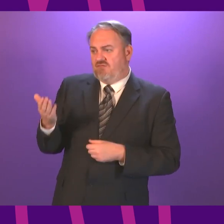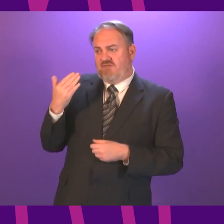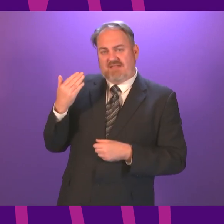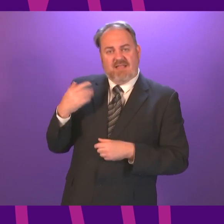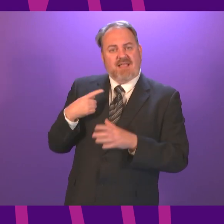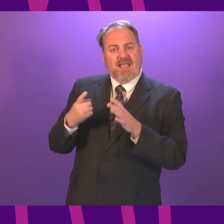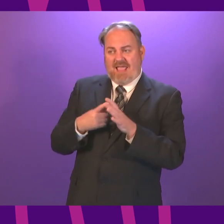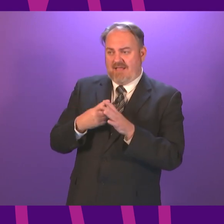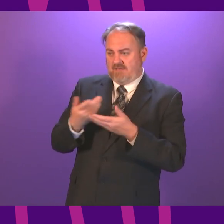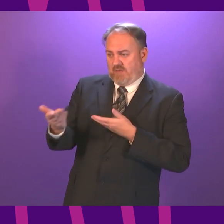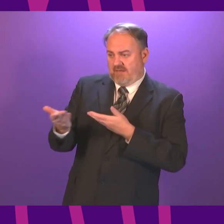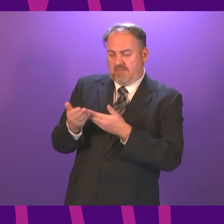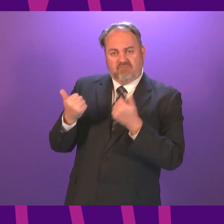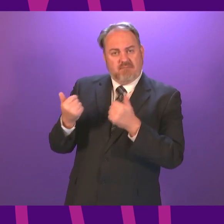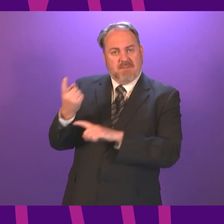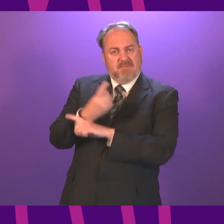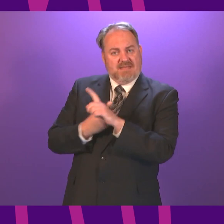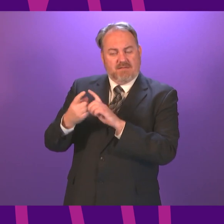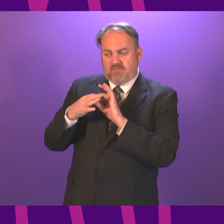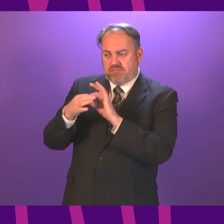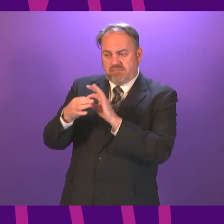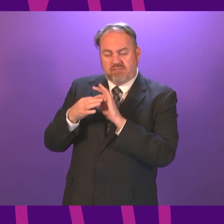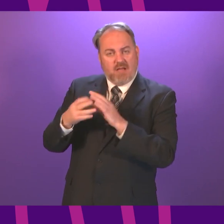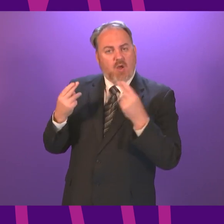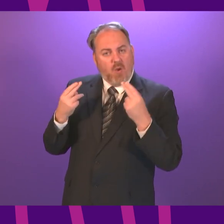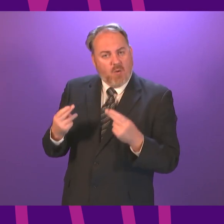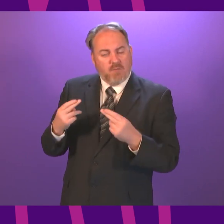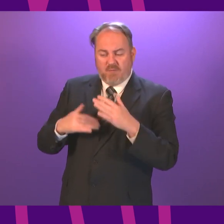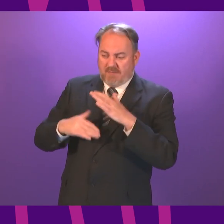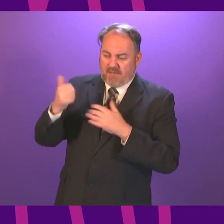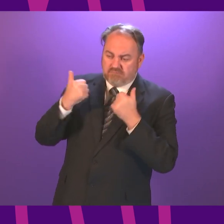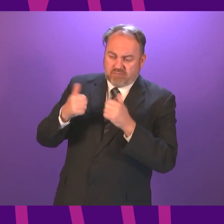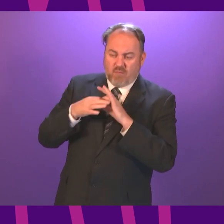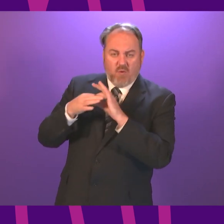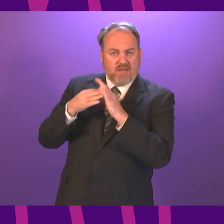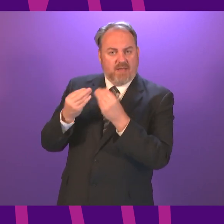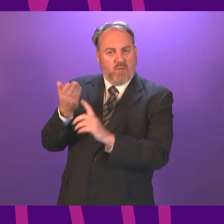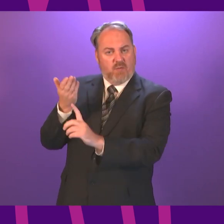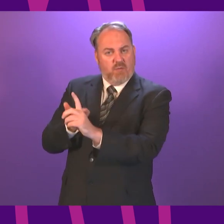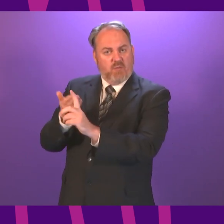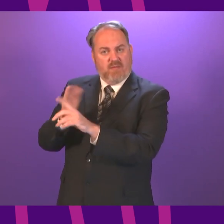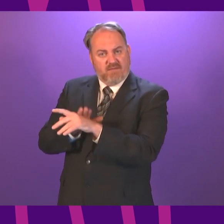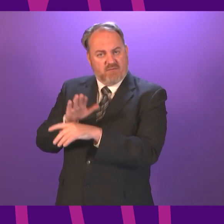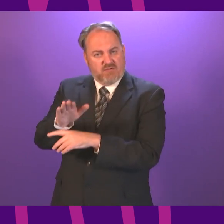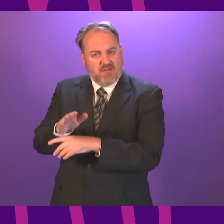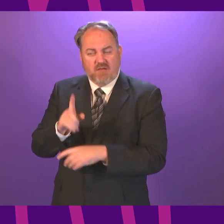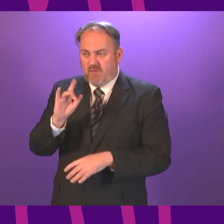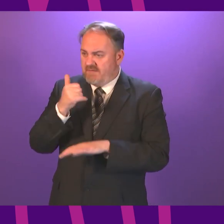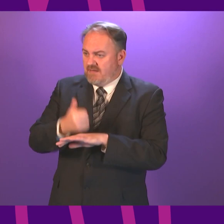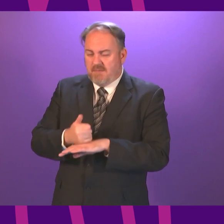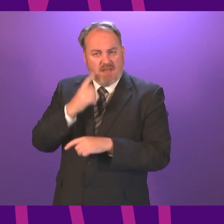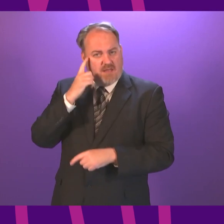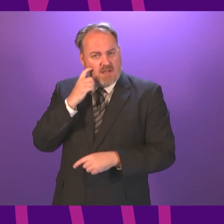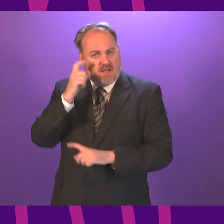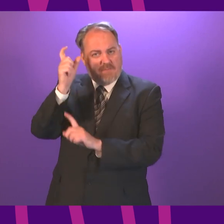I thought was very constructive and I looked to building on that And in relation to the specifics he asked me about we have already established a young person's guarantee